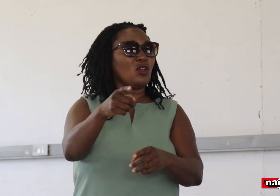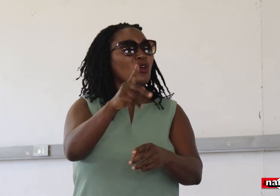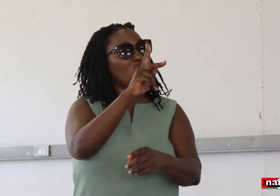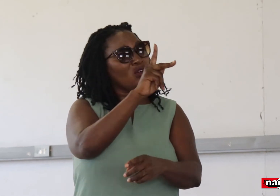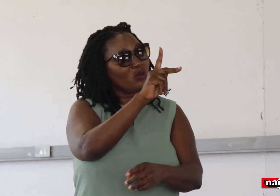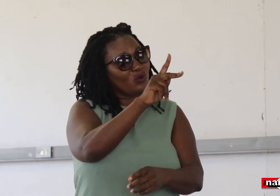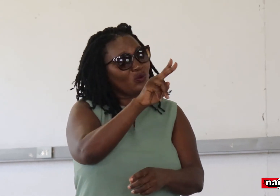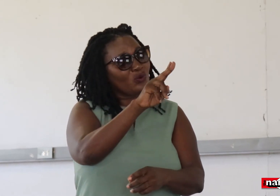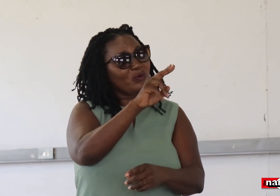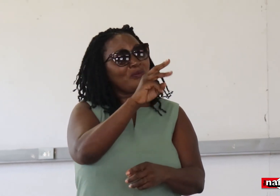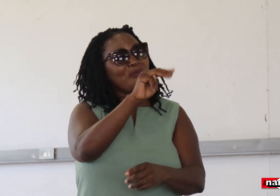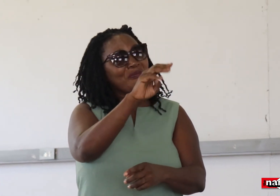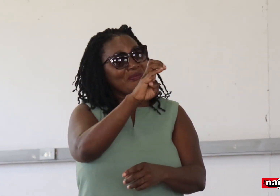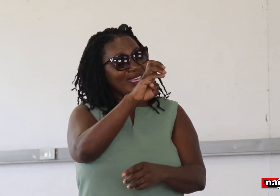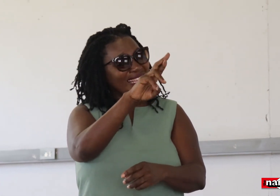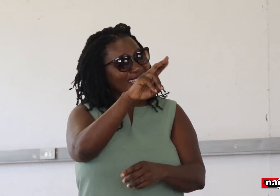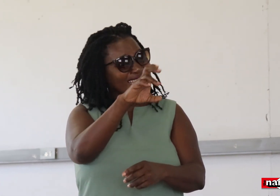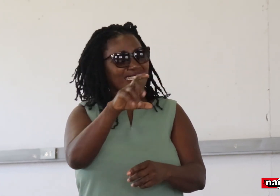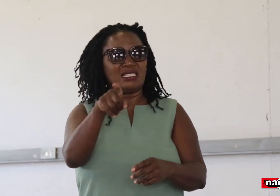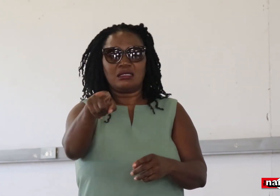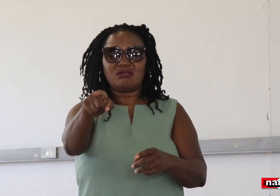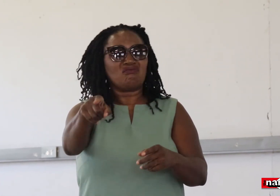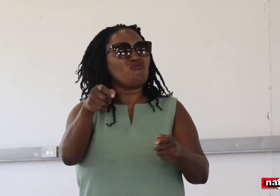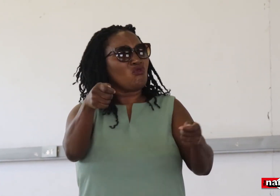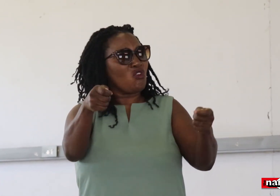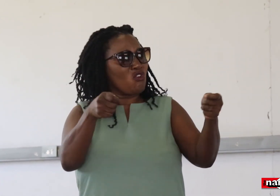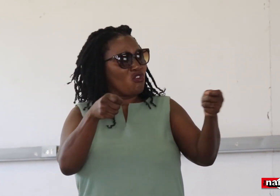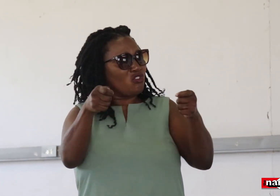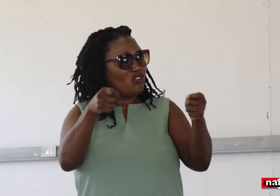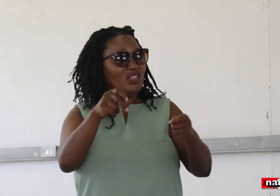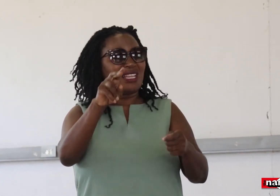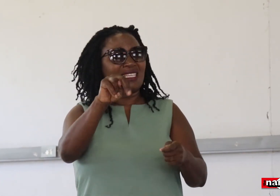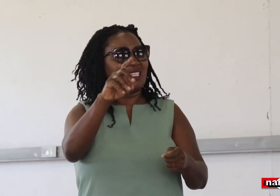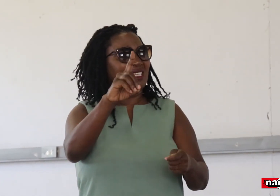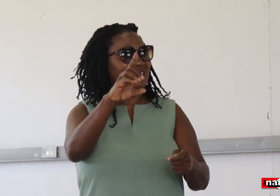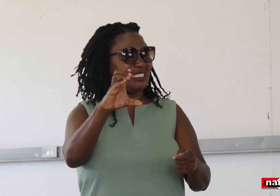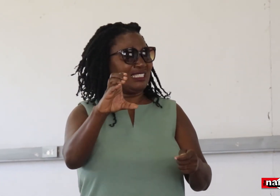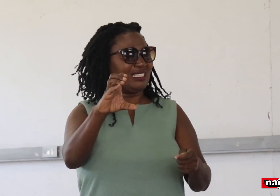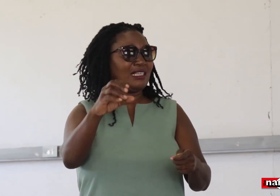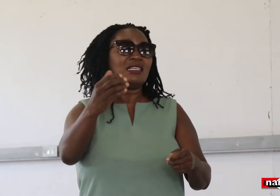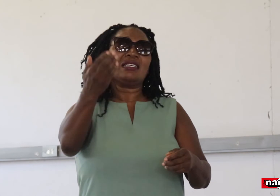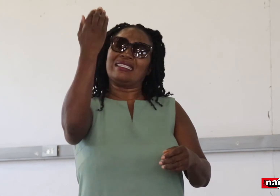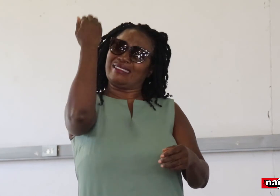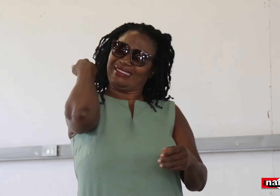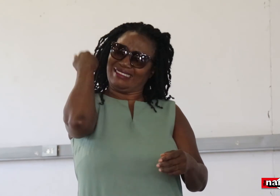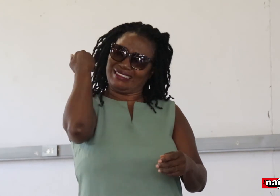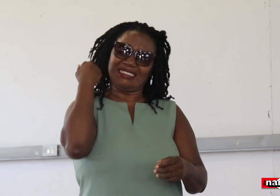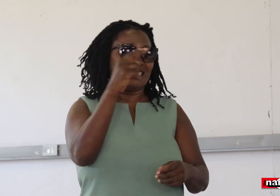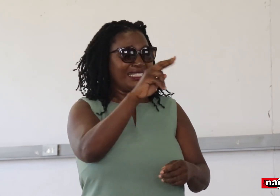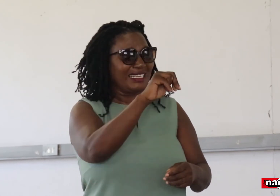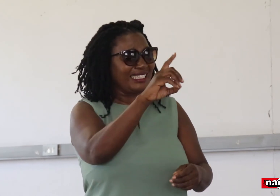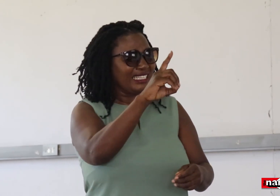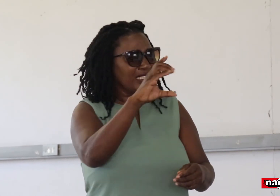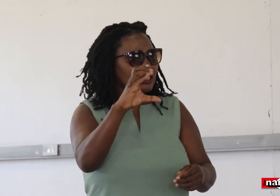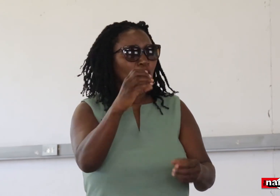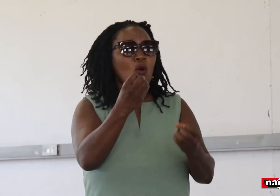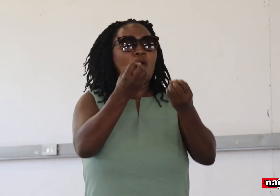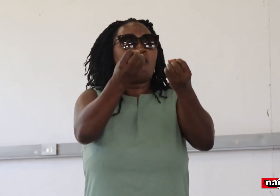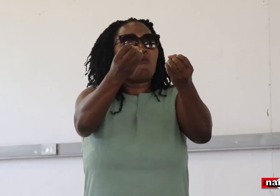We have seen that Macy Bufuna, she is controlling now every issue concerning the